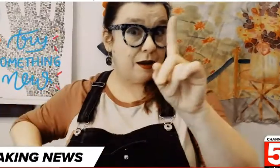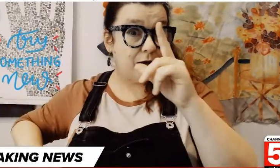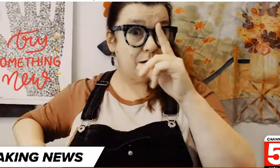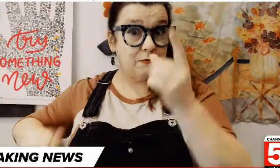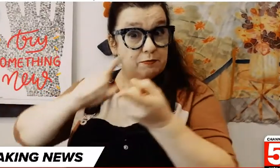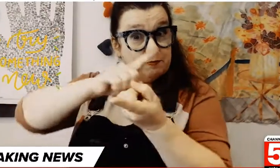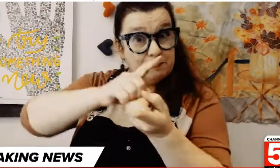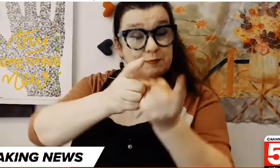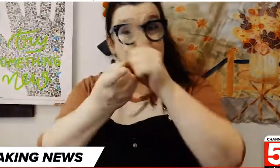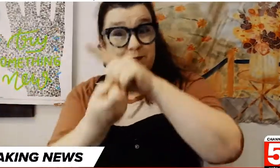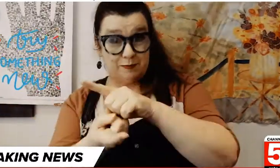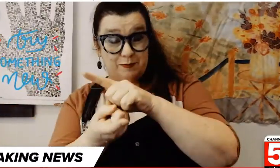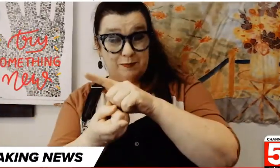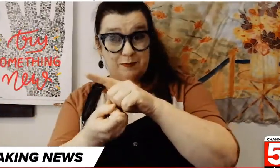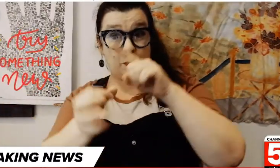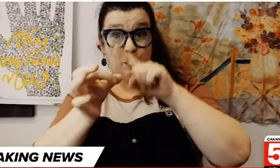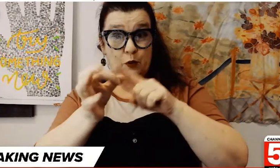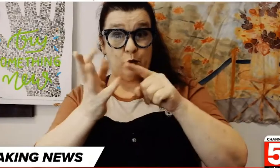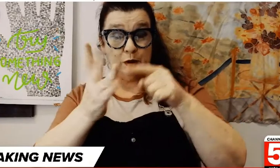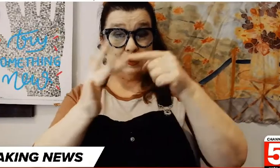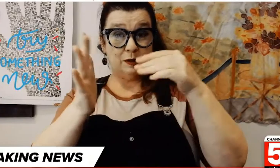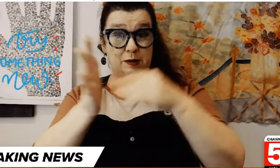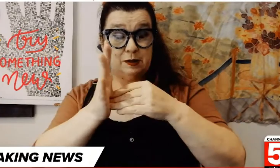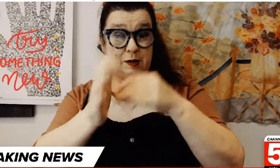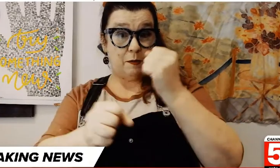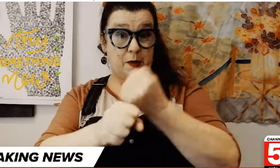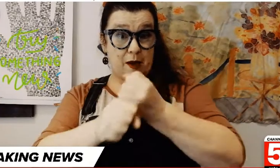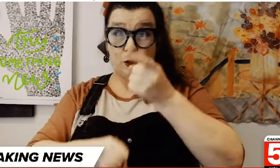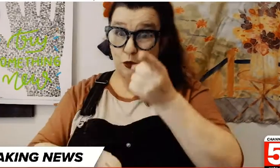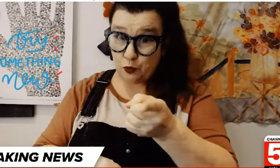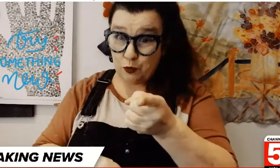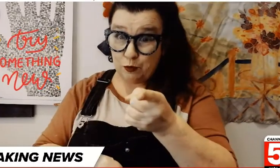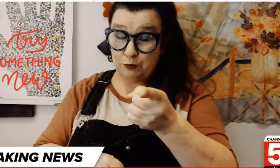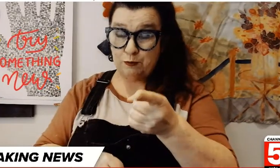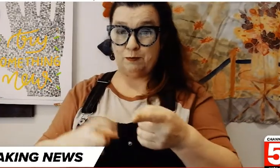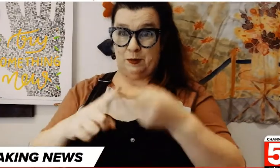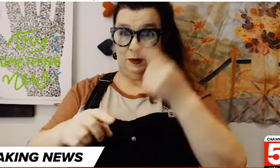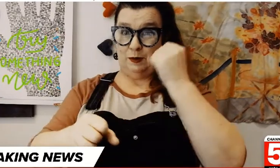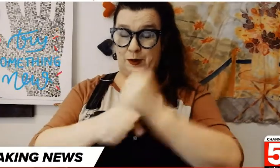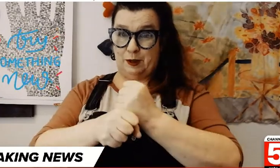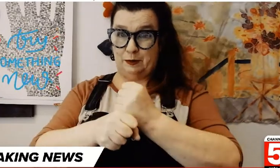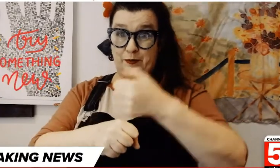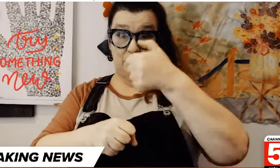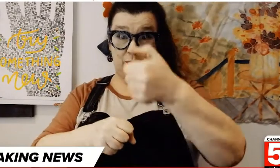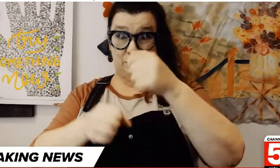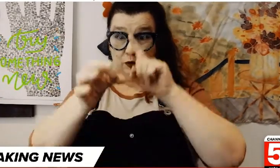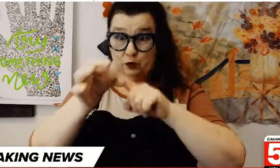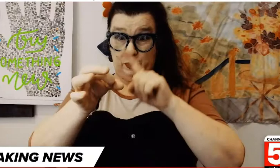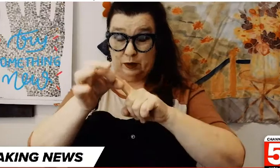now let's turn the tables and you're gonna make a quiz so for